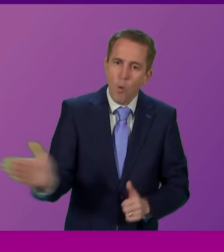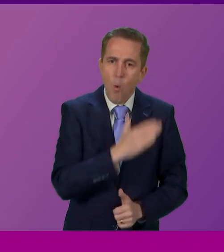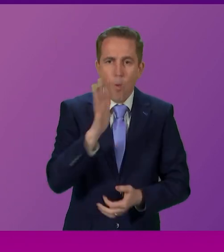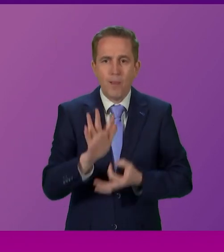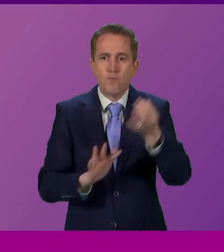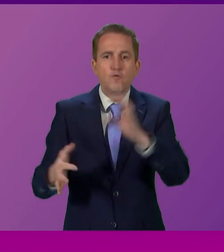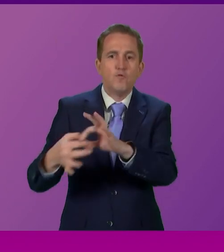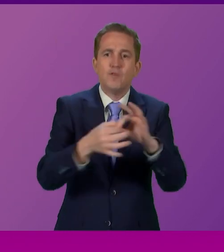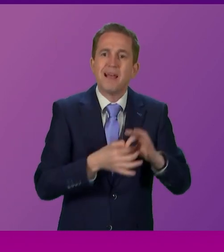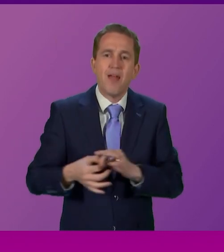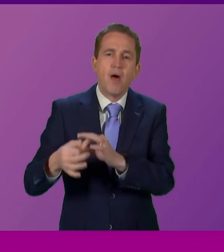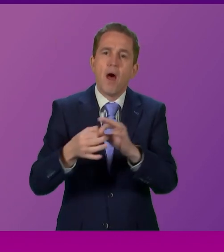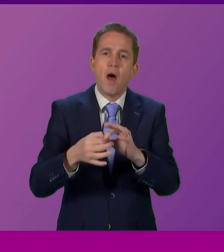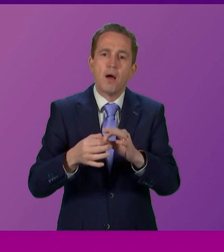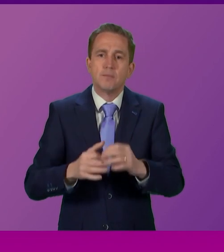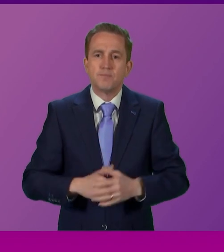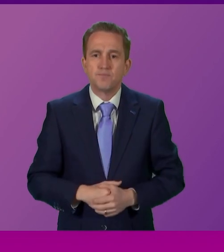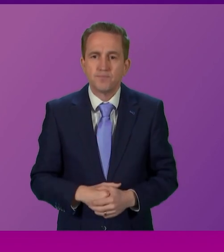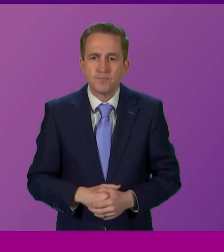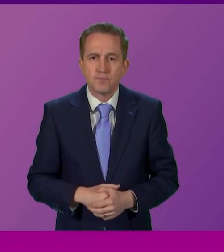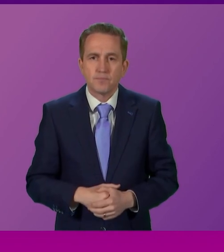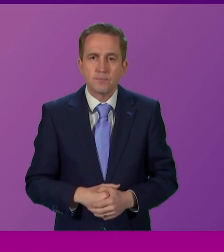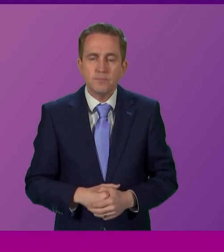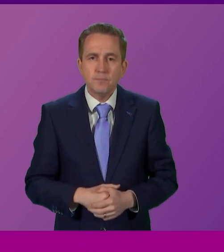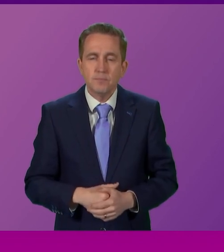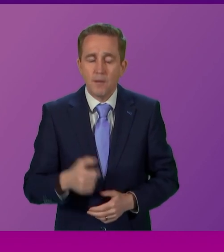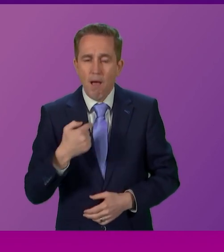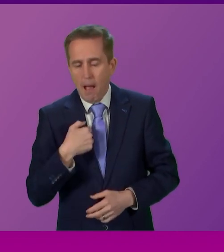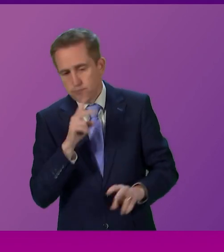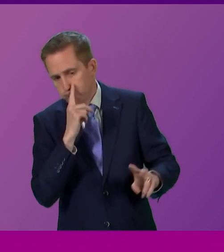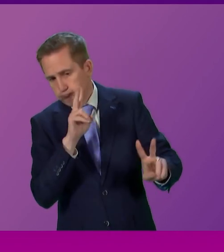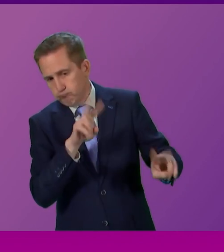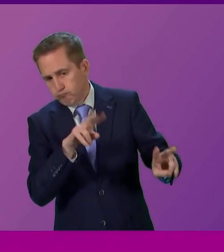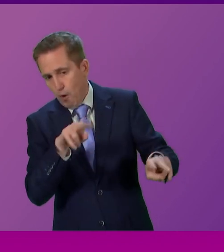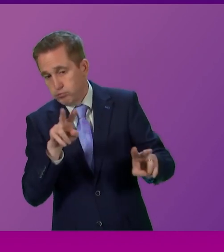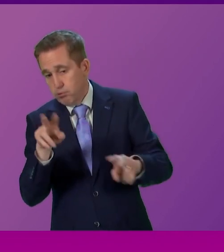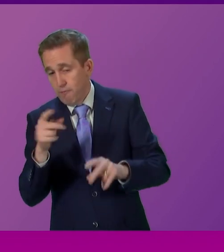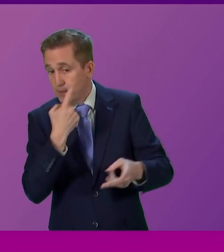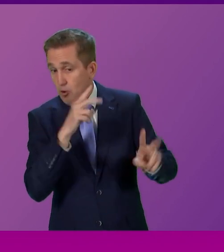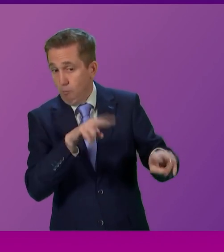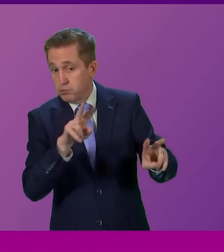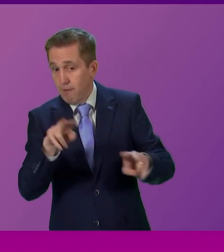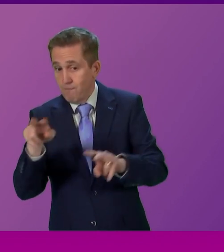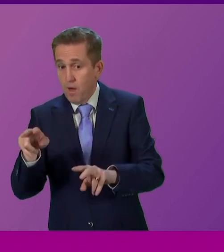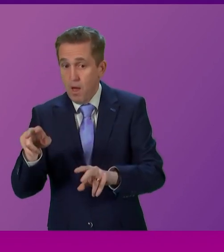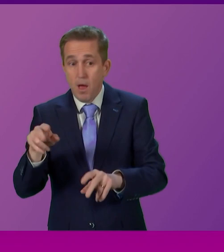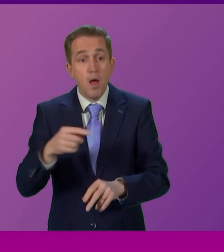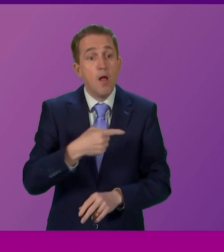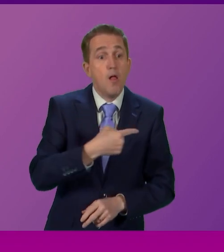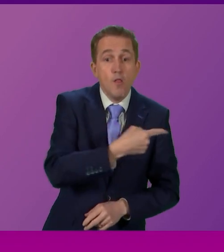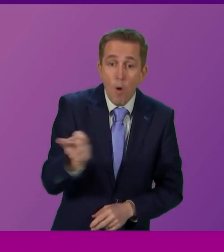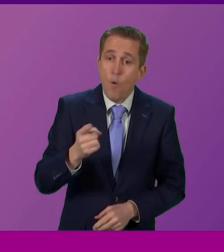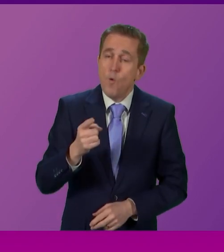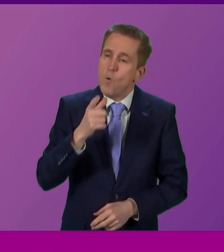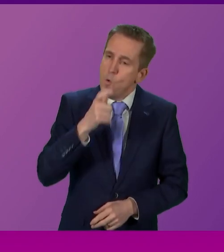What is abundantly clear to me, as an observer, only an observer, is that those honourable folk who favour